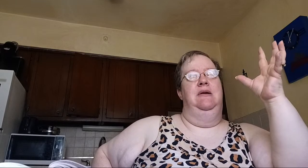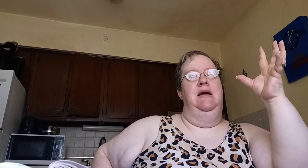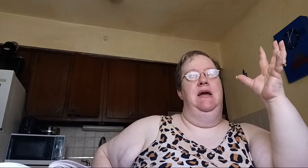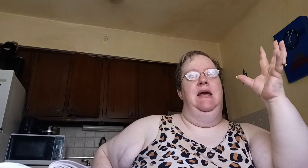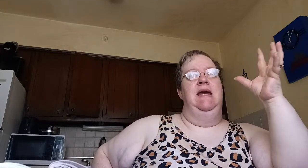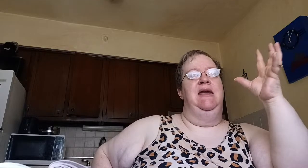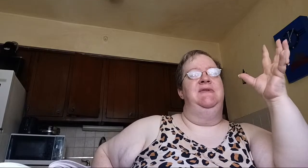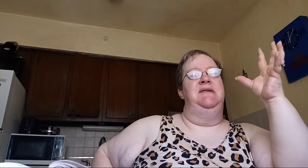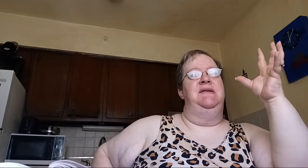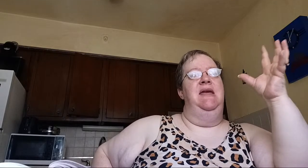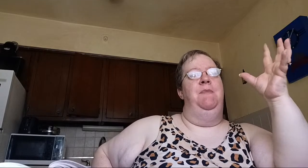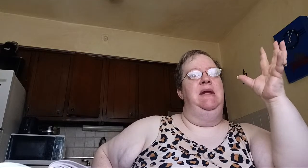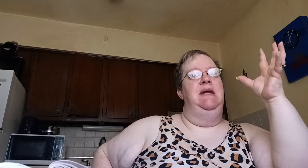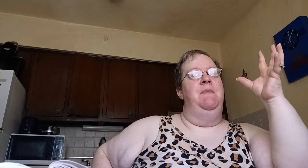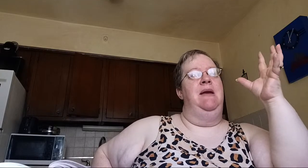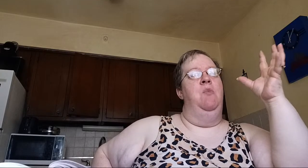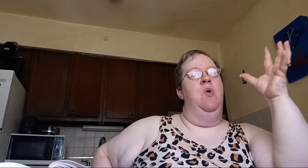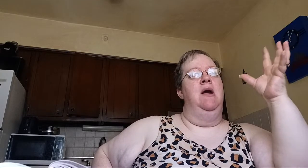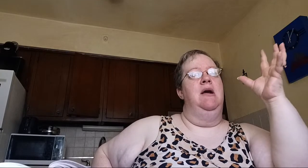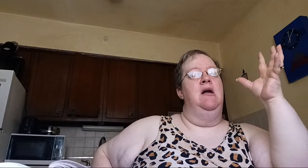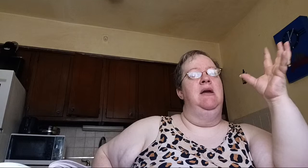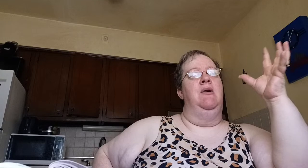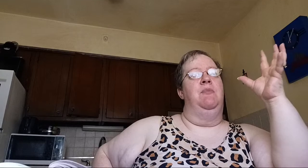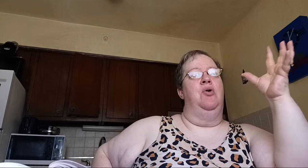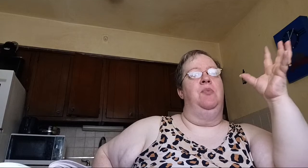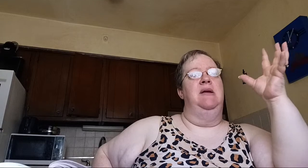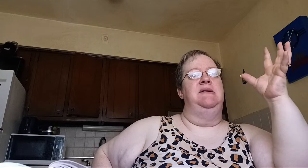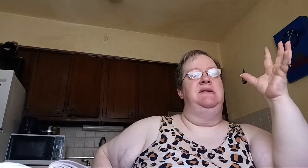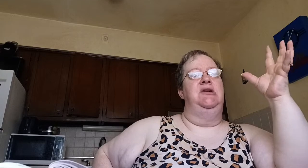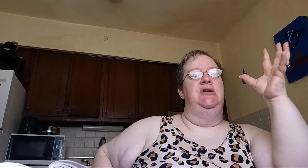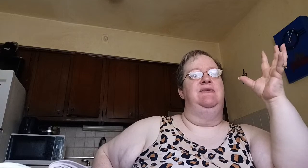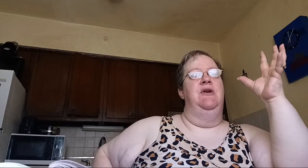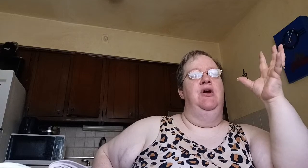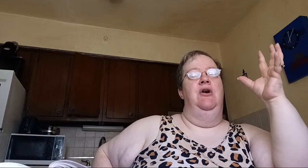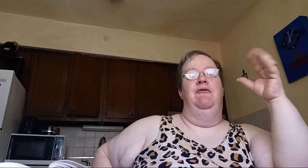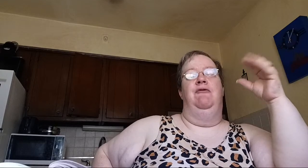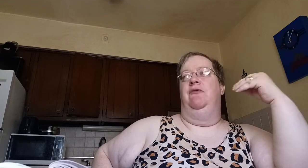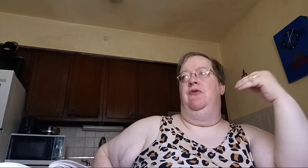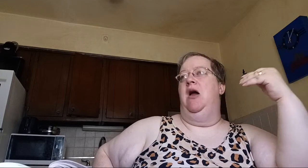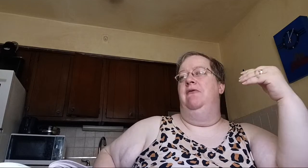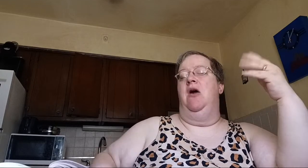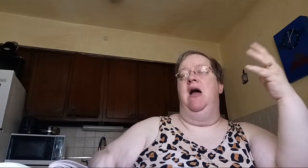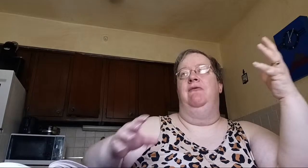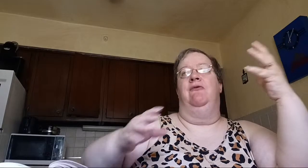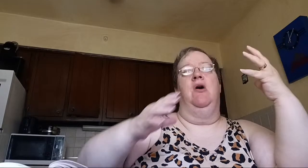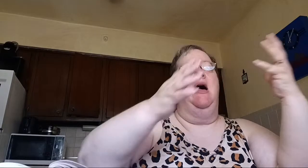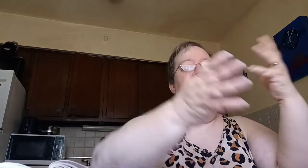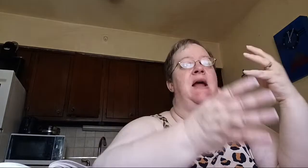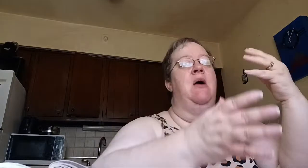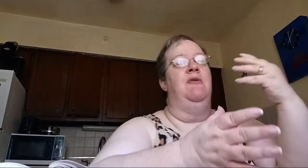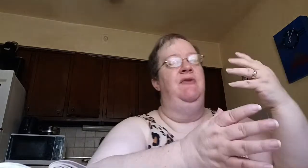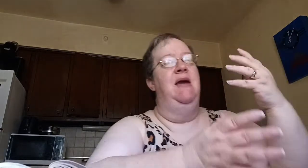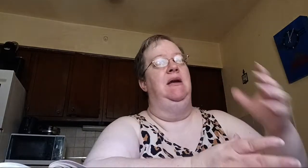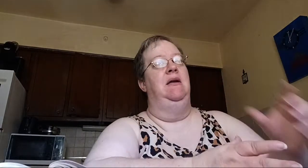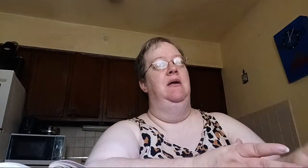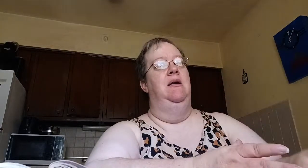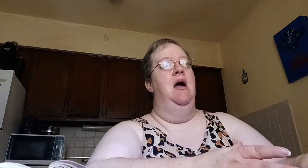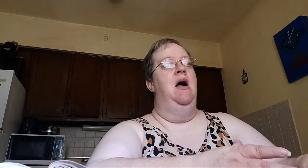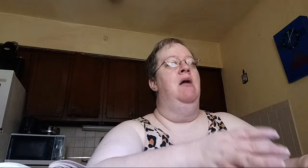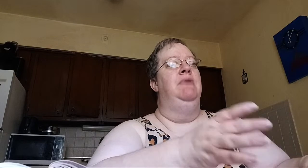It gives us the ability to make more clear and appropriate decisions for us and our family. I'll read